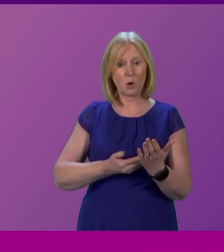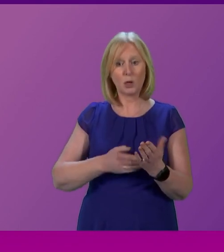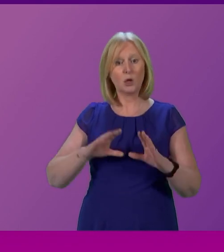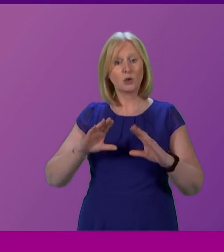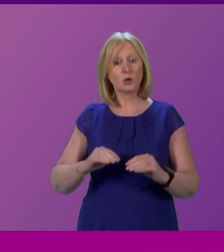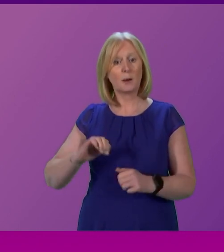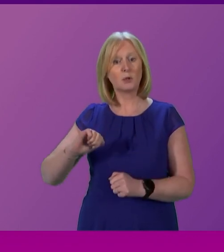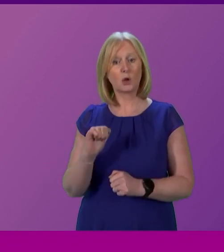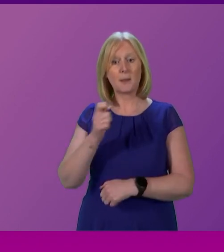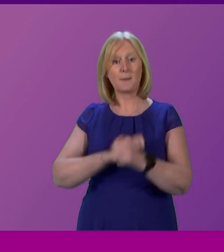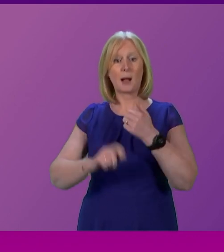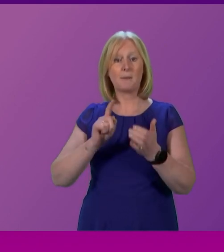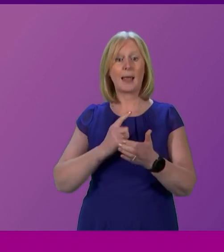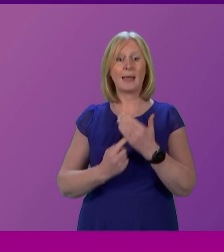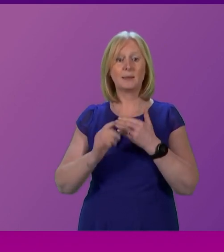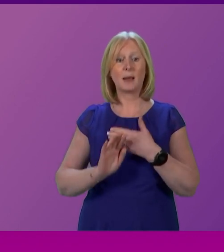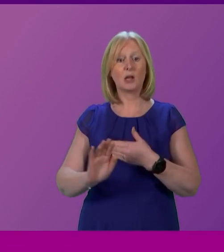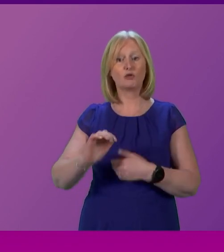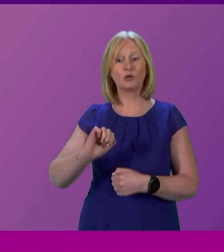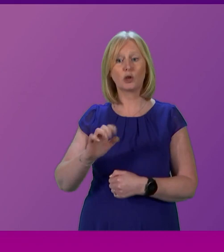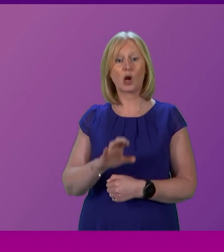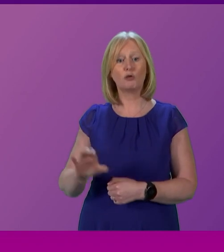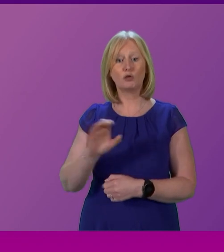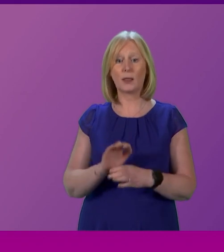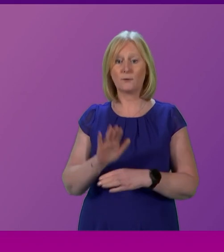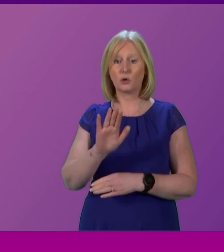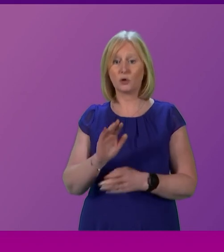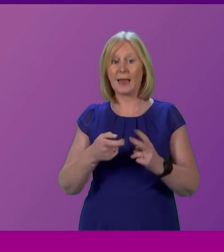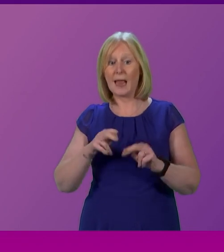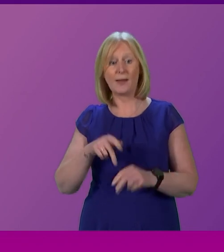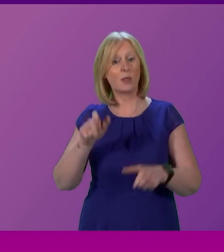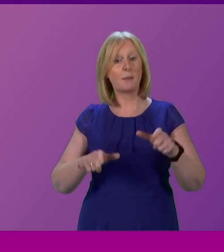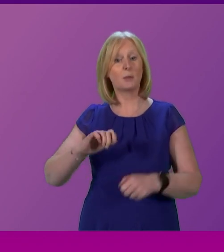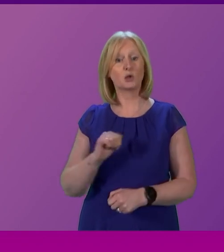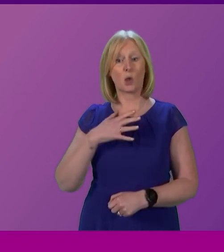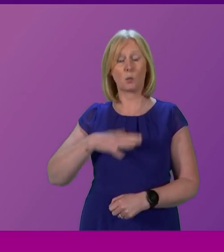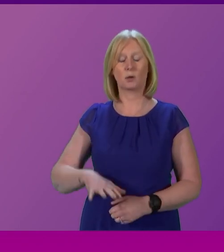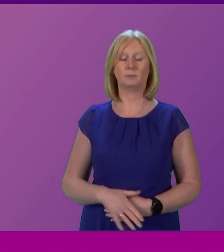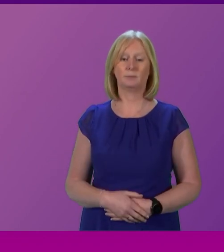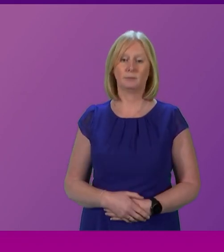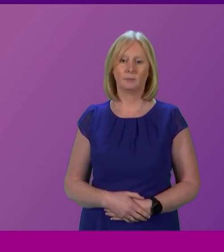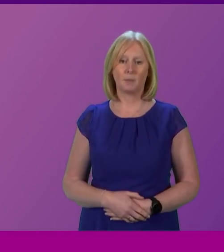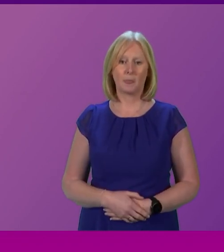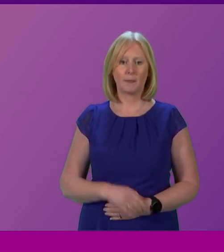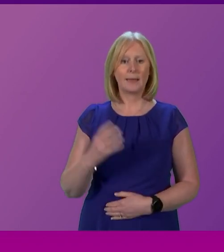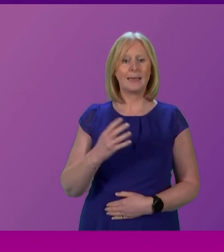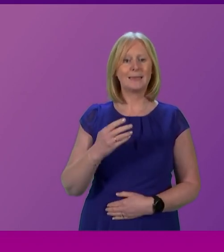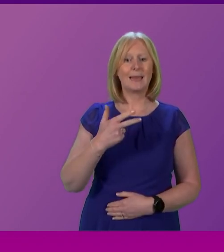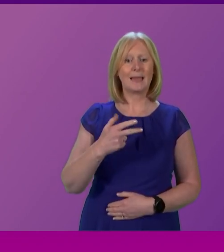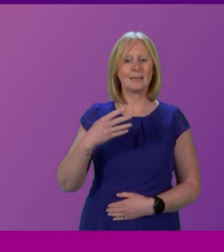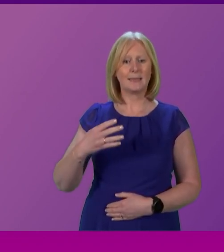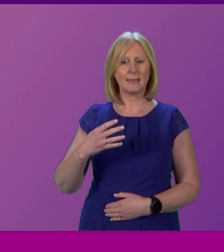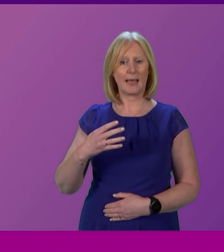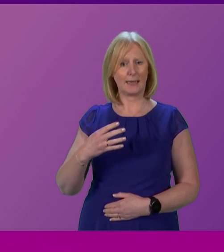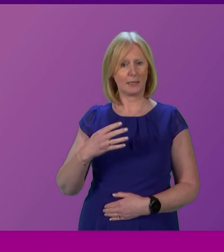Scotland becoming an independent country in the future, should the people of Scotland so choose. It was the 1989 claim